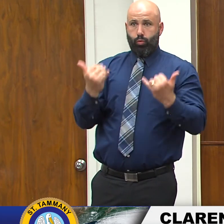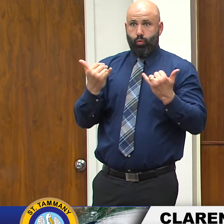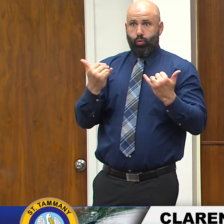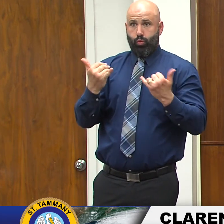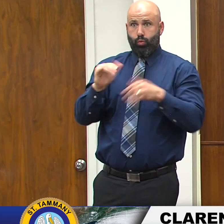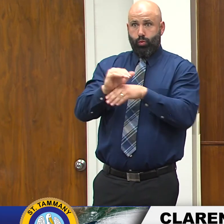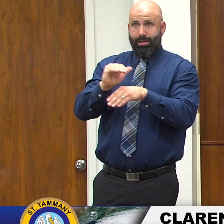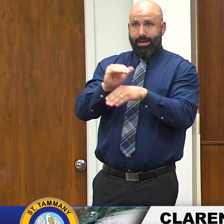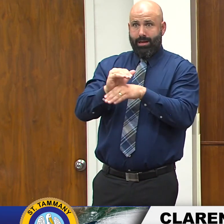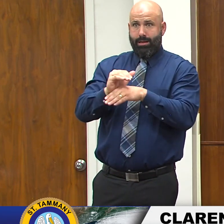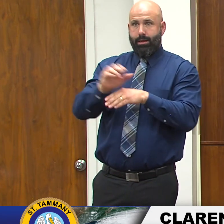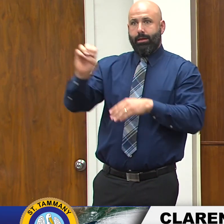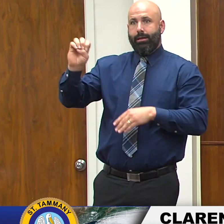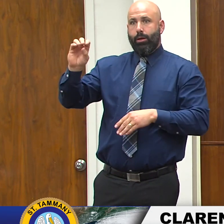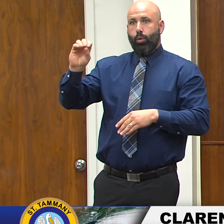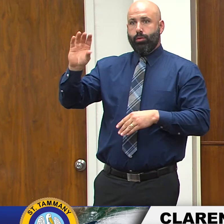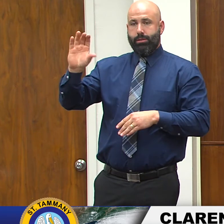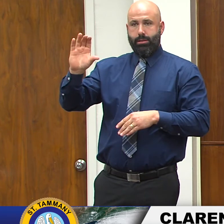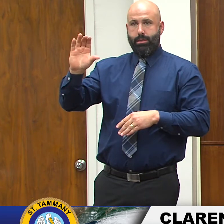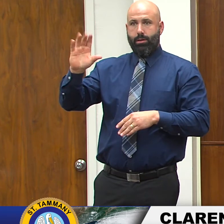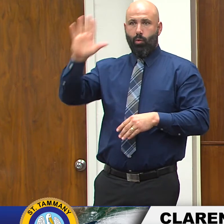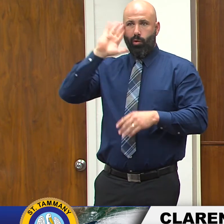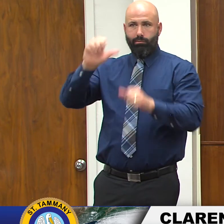thank you